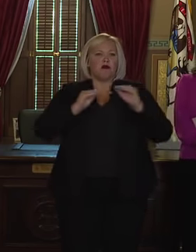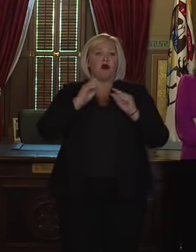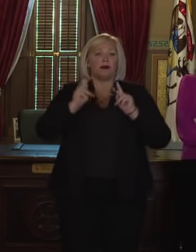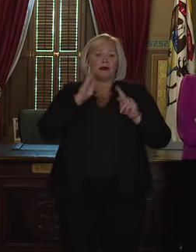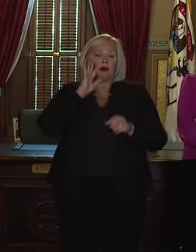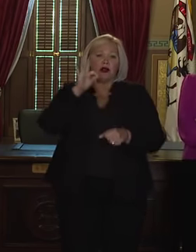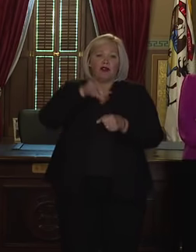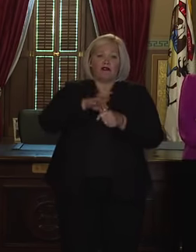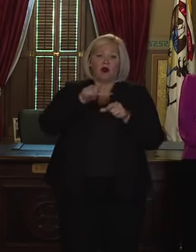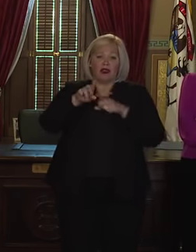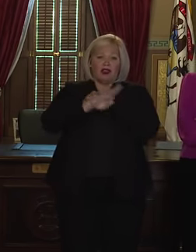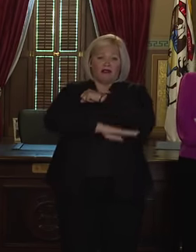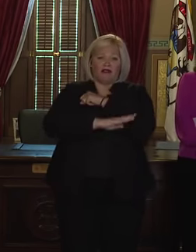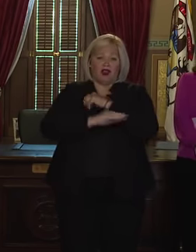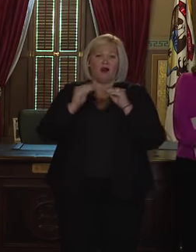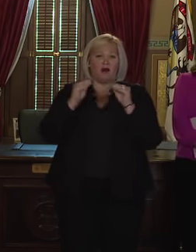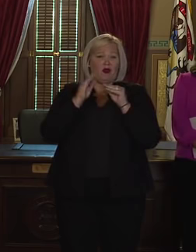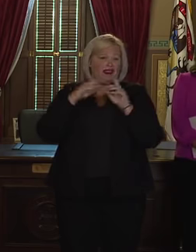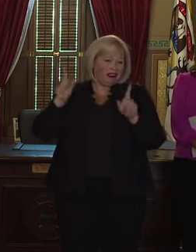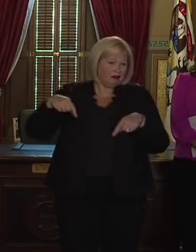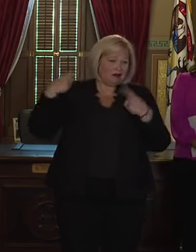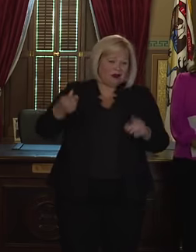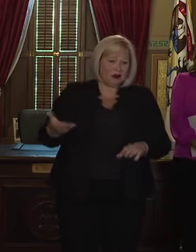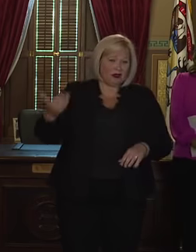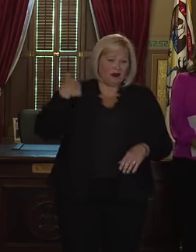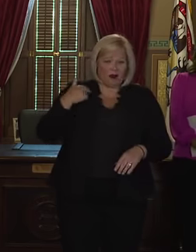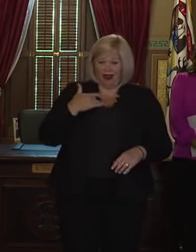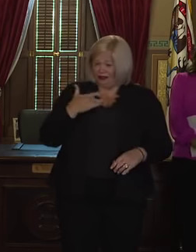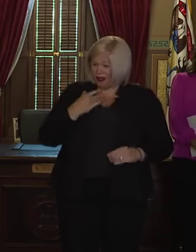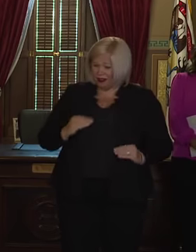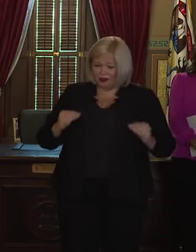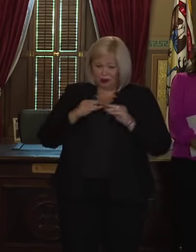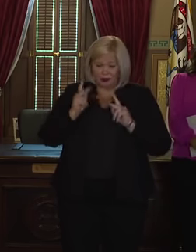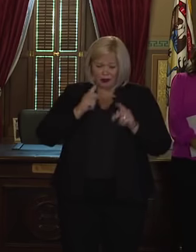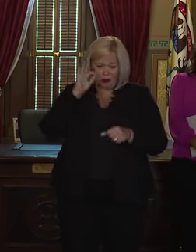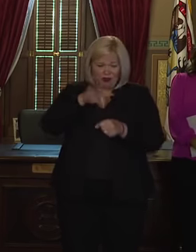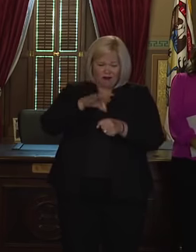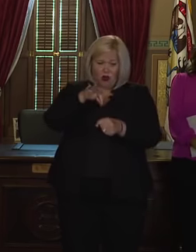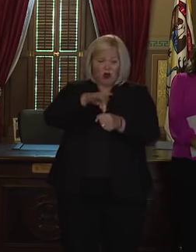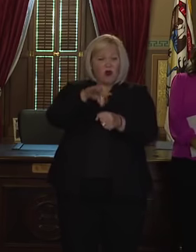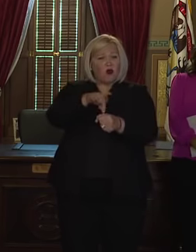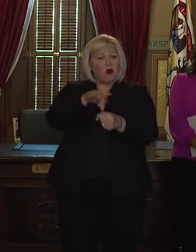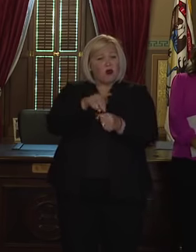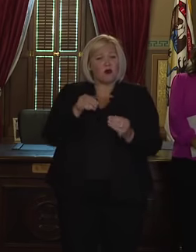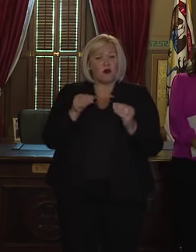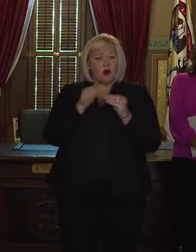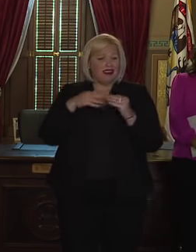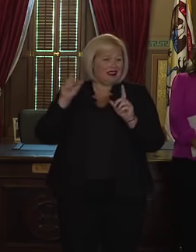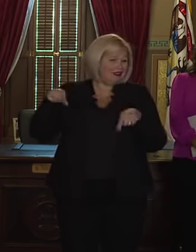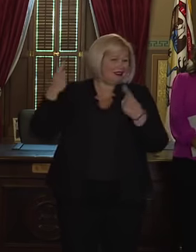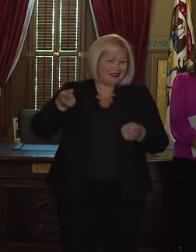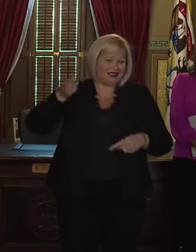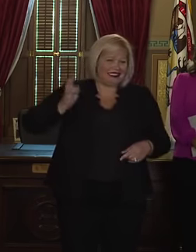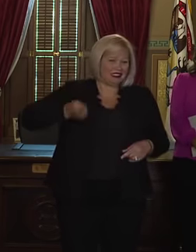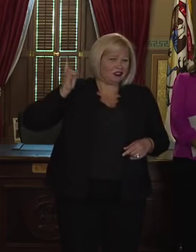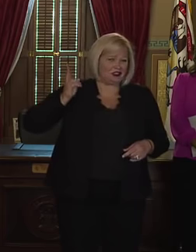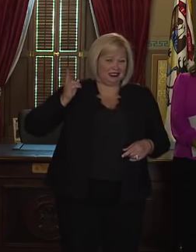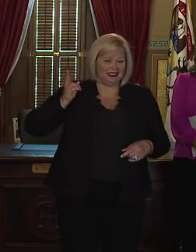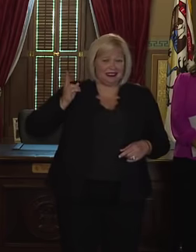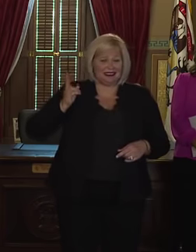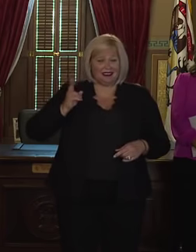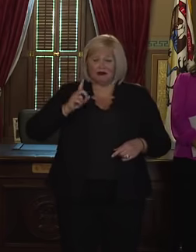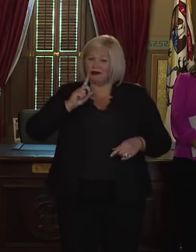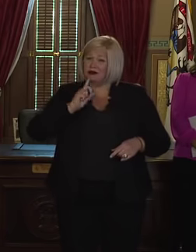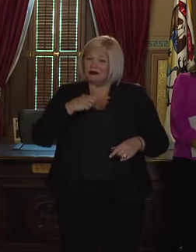where I anticipate more citizens, more voters will cast ballots than ever before in our state's history. And that's